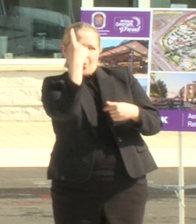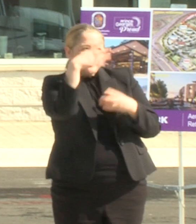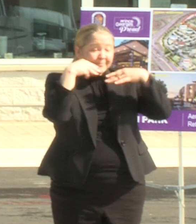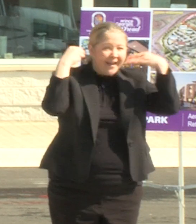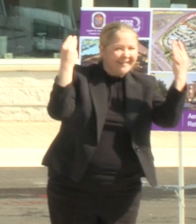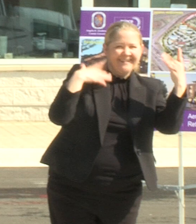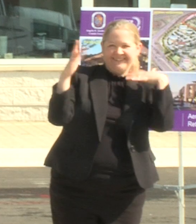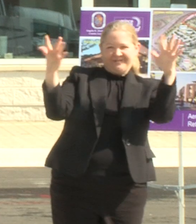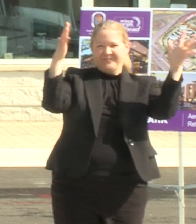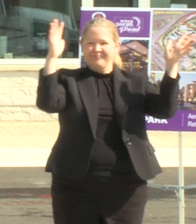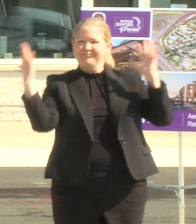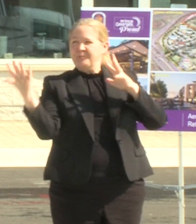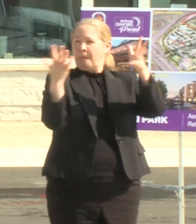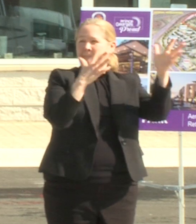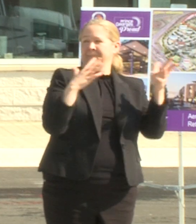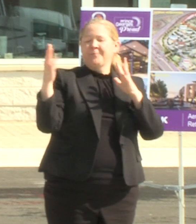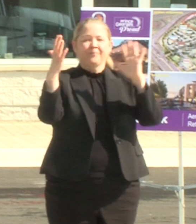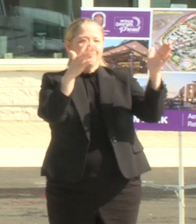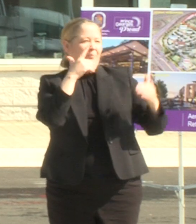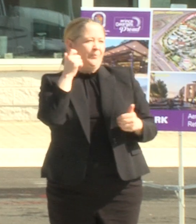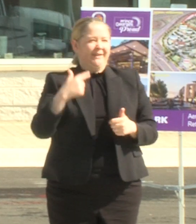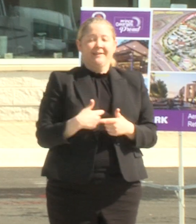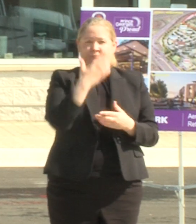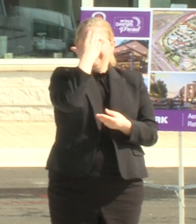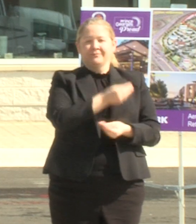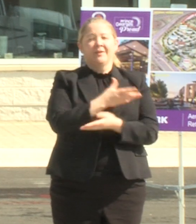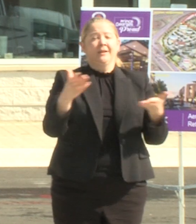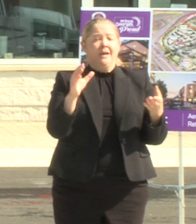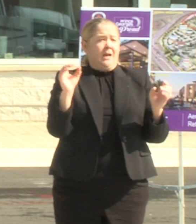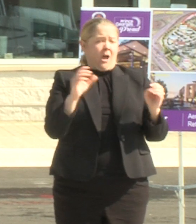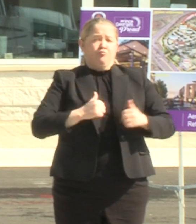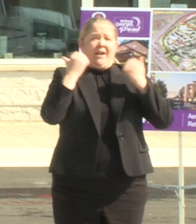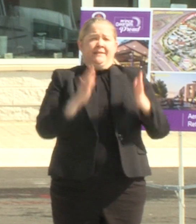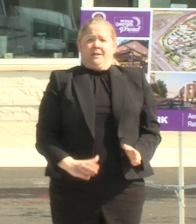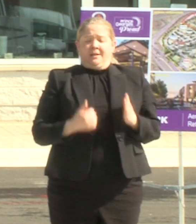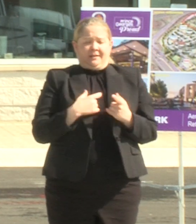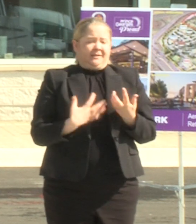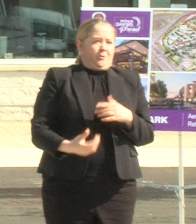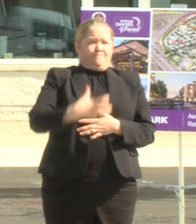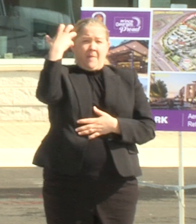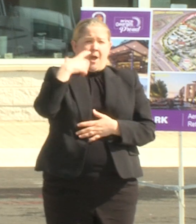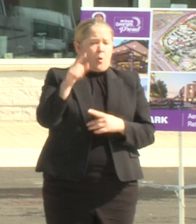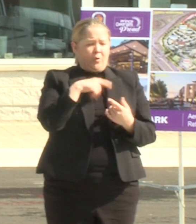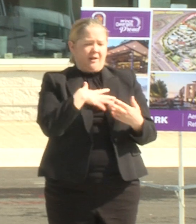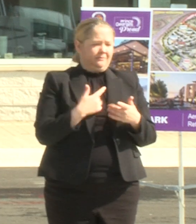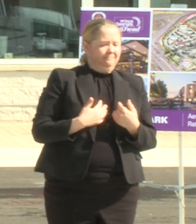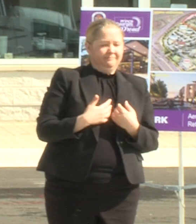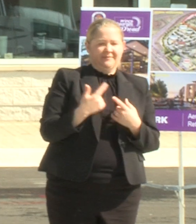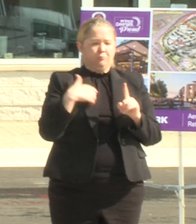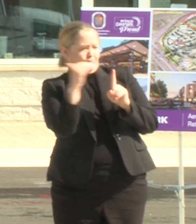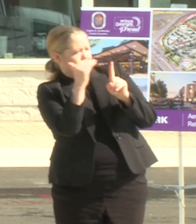because I have to tell you that nothing makes our residents more angry they pull me over in grocery stores and gas stations